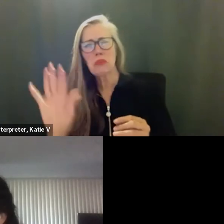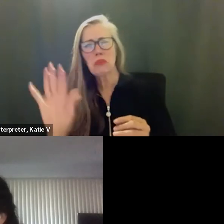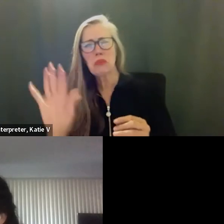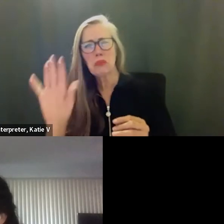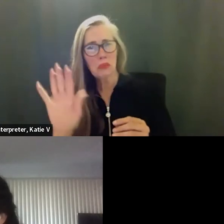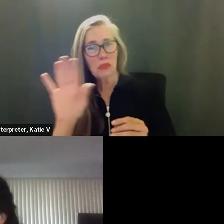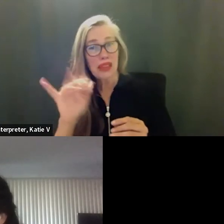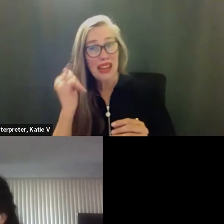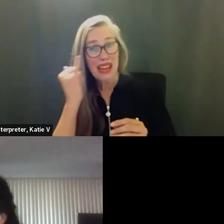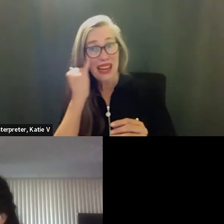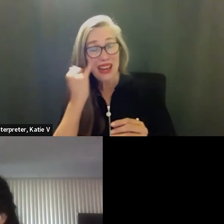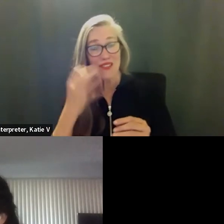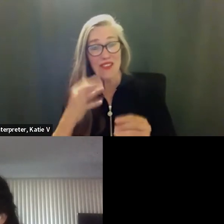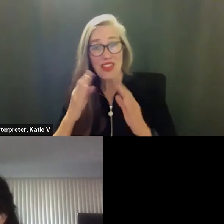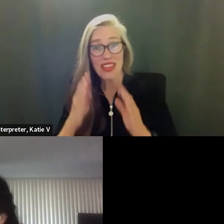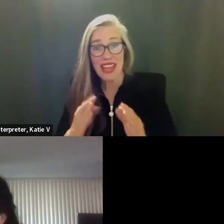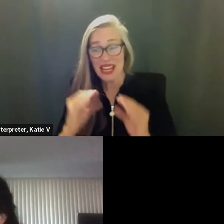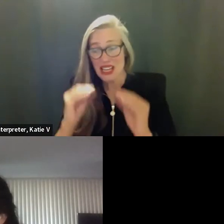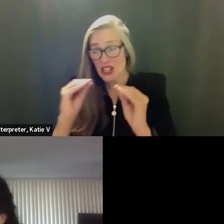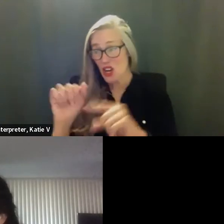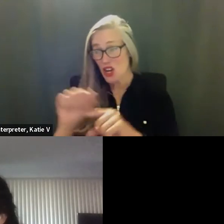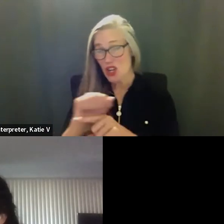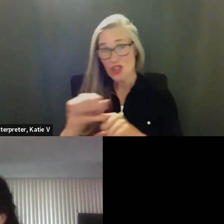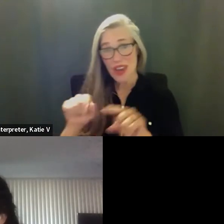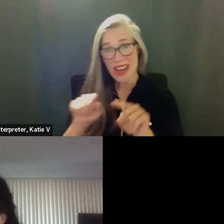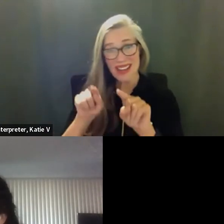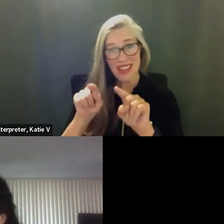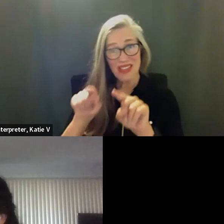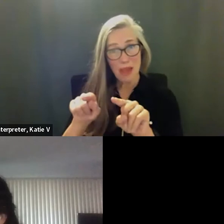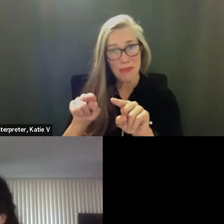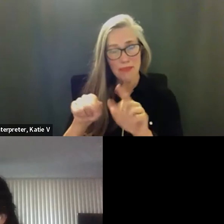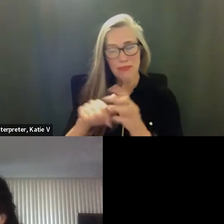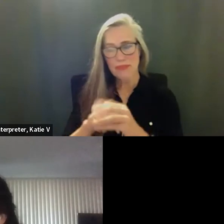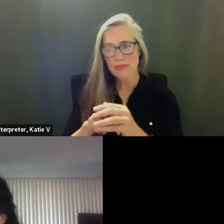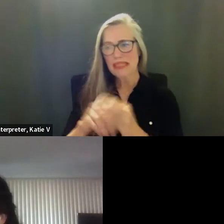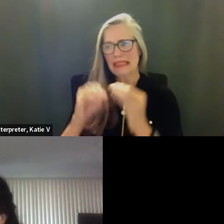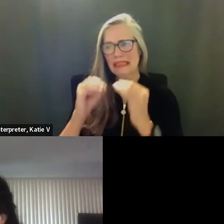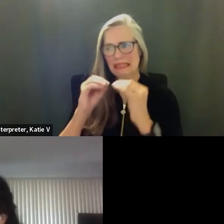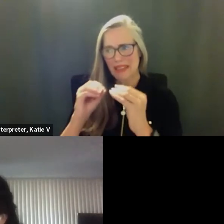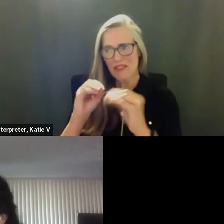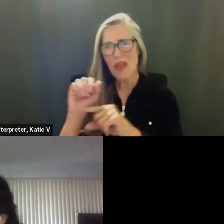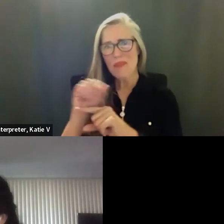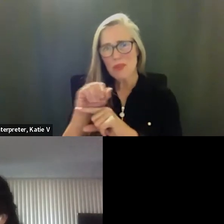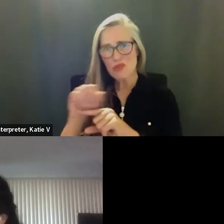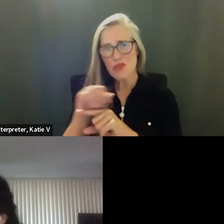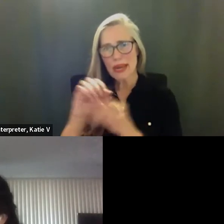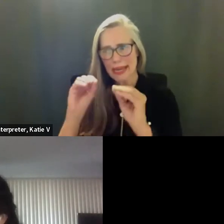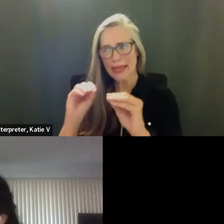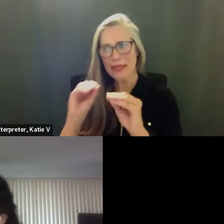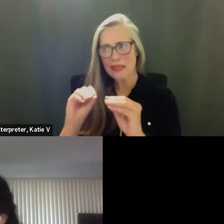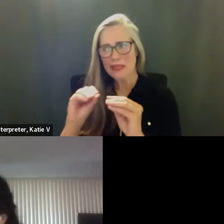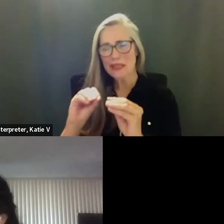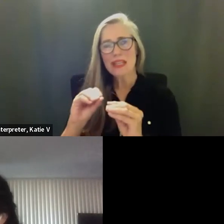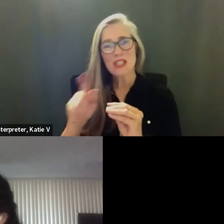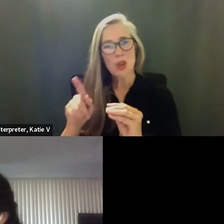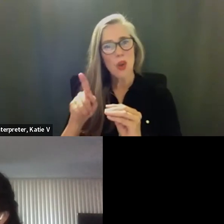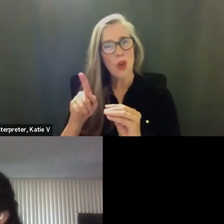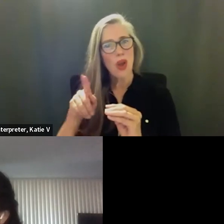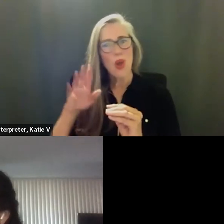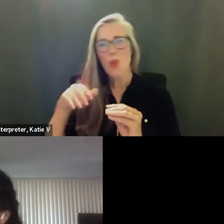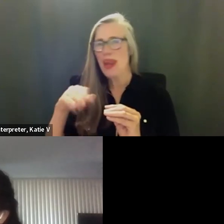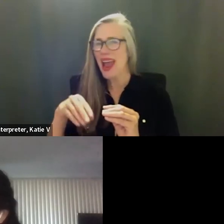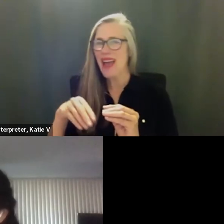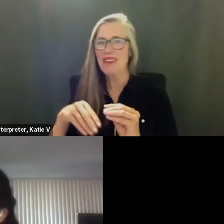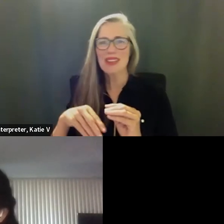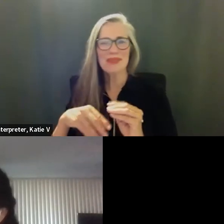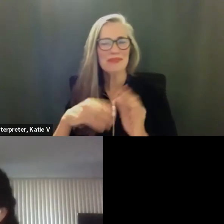having a candidate trained um or providing some sort of training so we haven't unpacked that yet so that